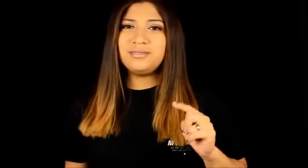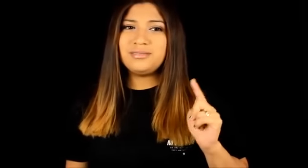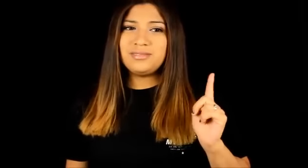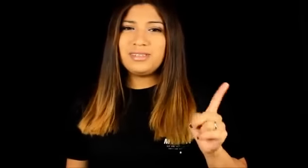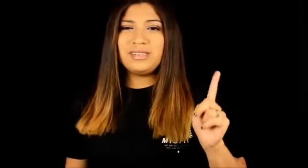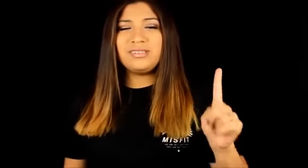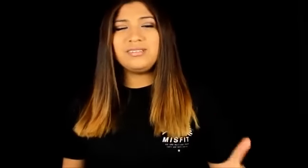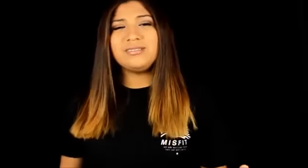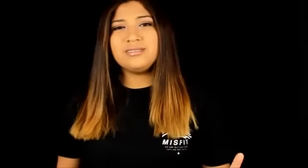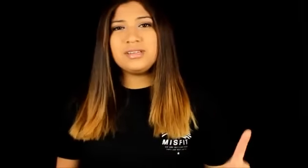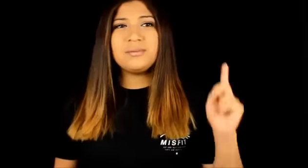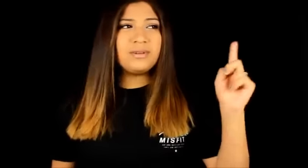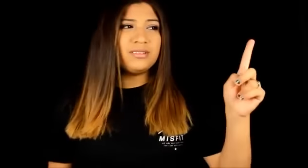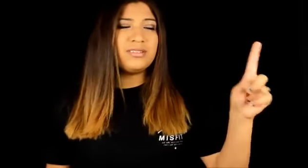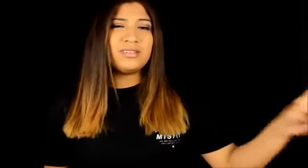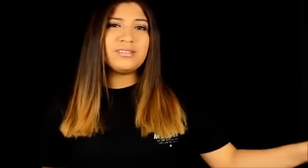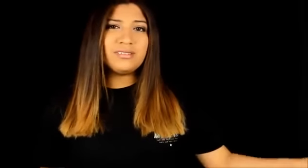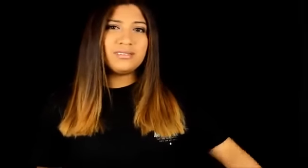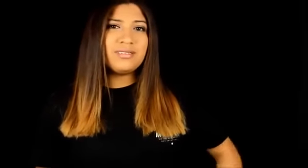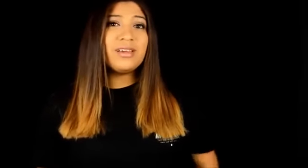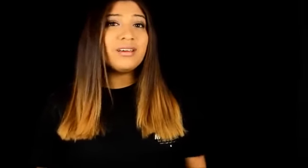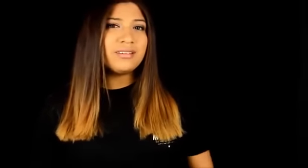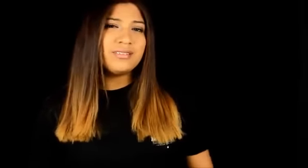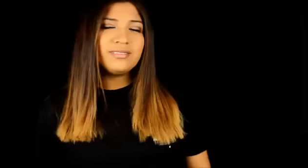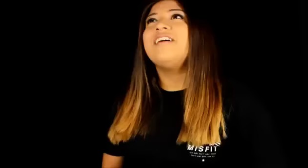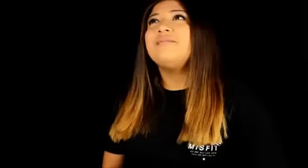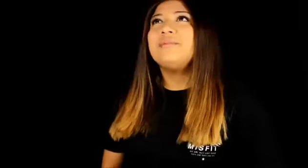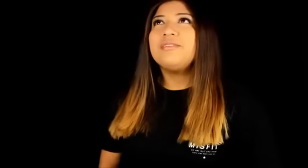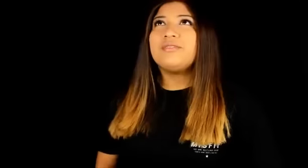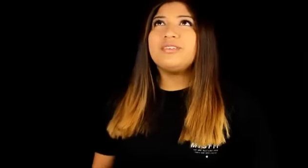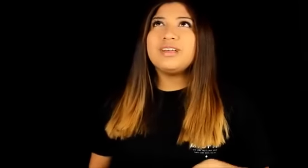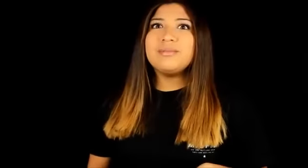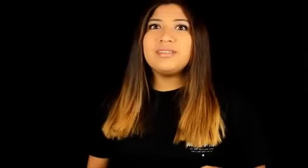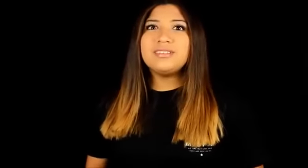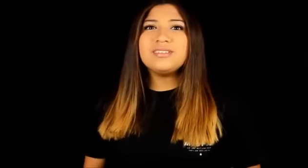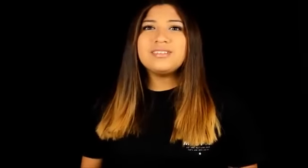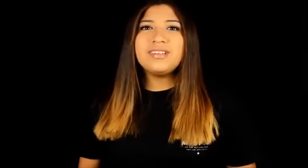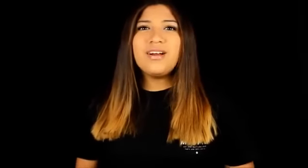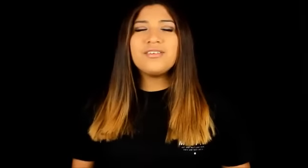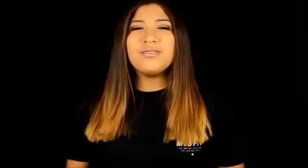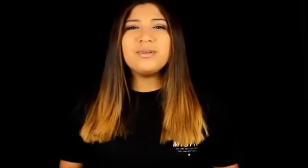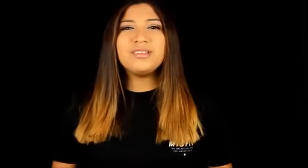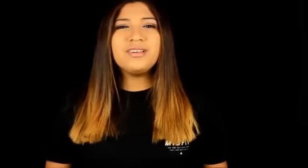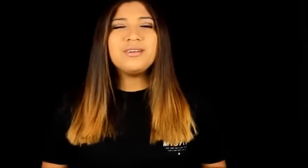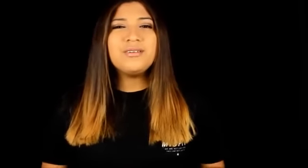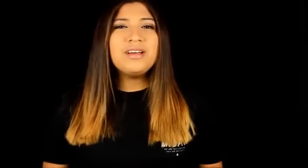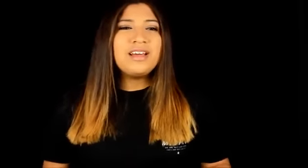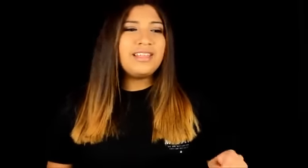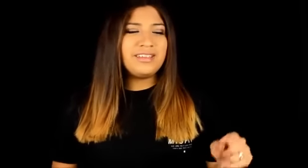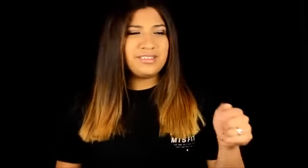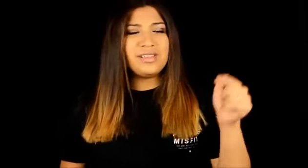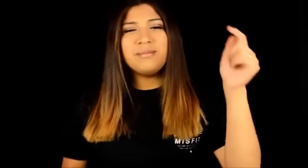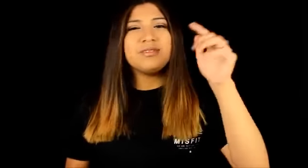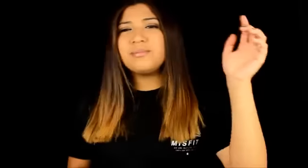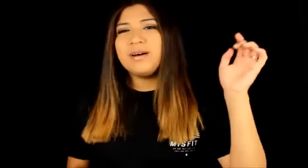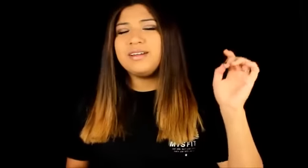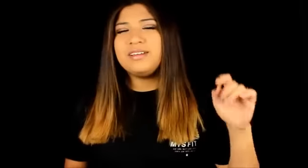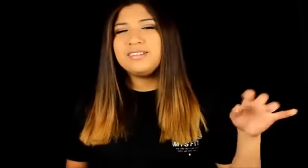a single it was a single yeah I remember the first time I listened to the song a few months ago I like stumbled upon it